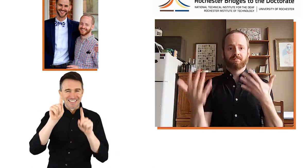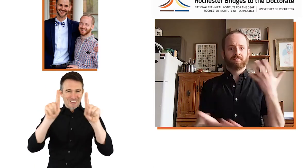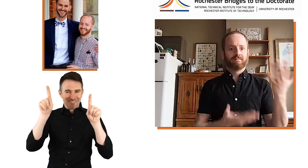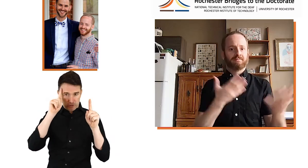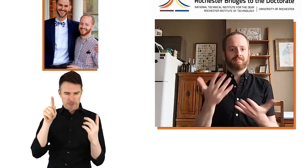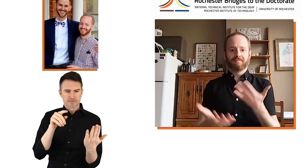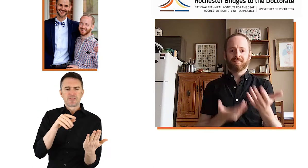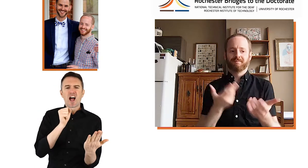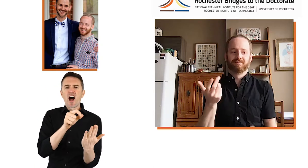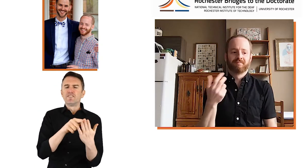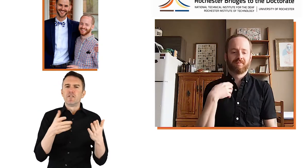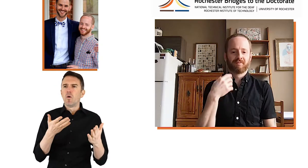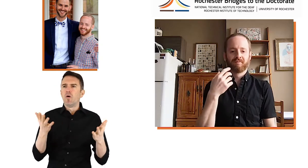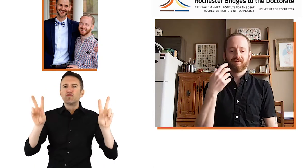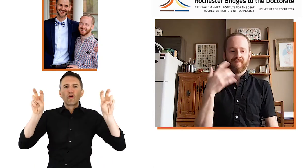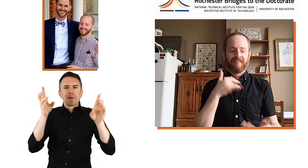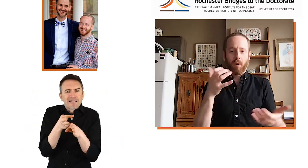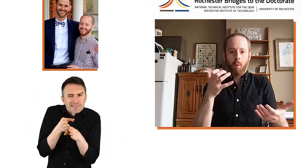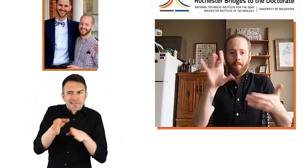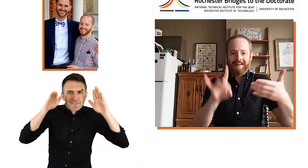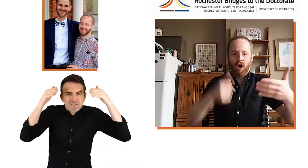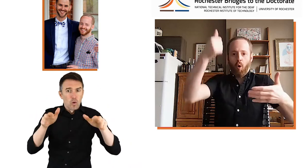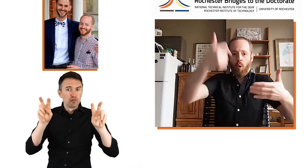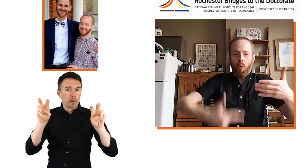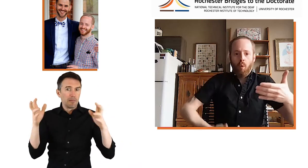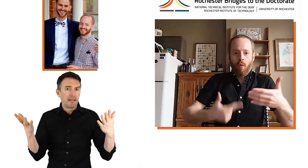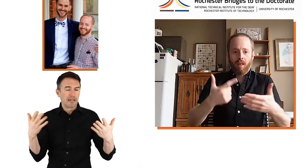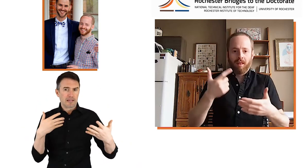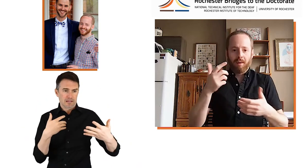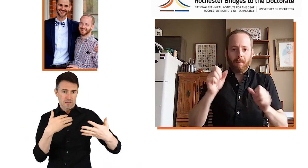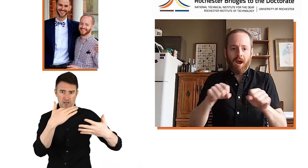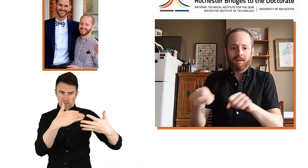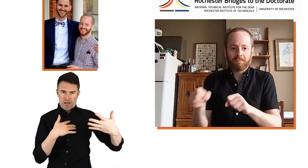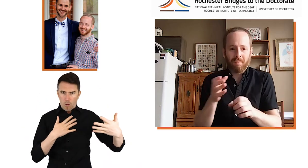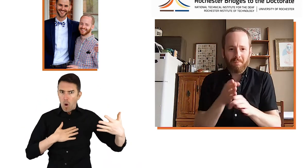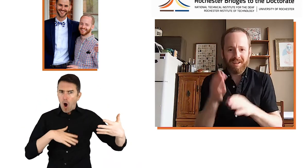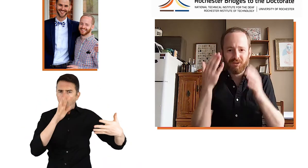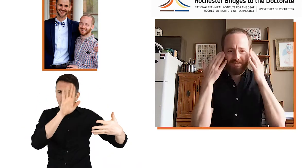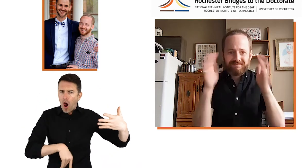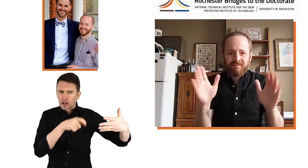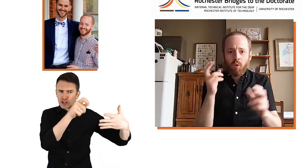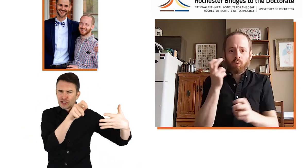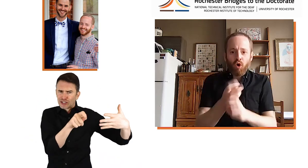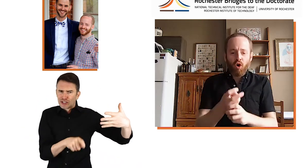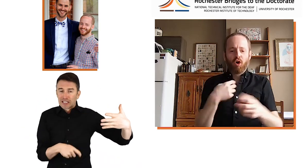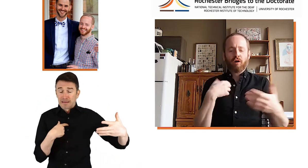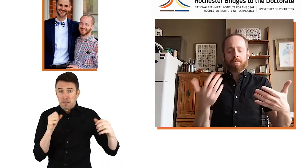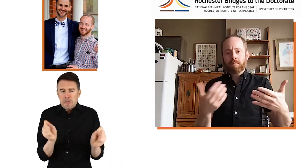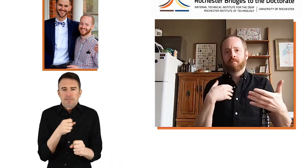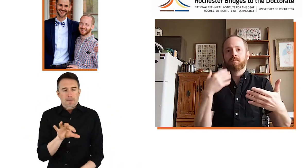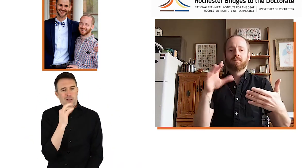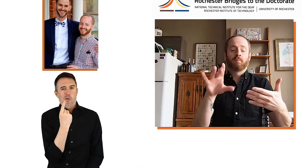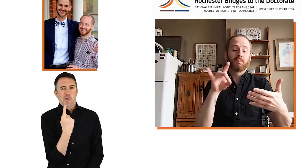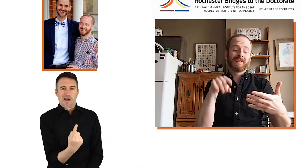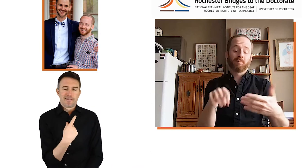to apply, and I had to put down a major, I really wanted to pick all the possible majors because I didn't know exactly